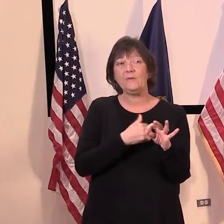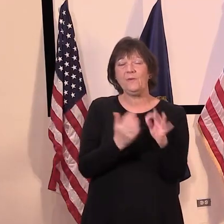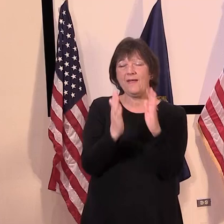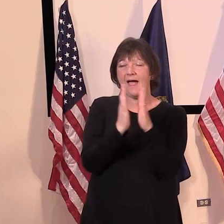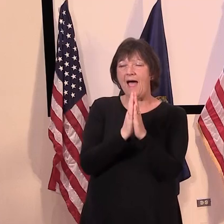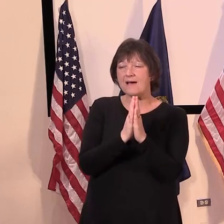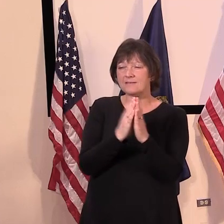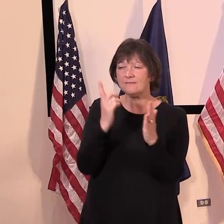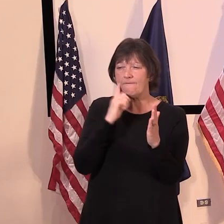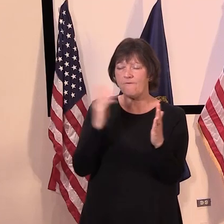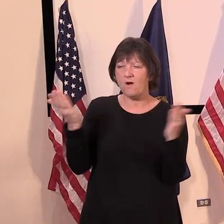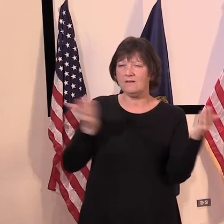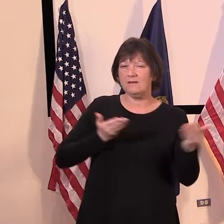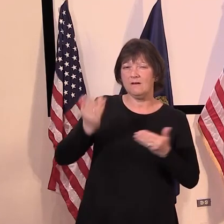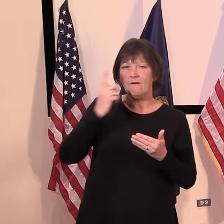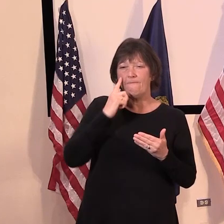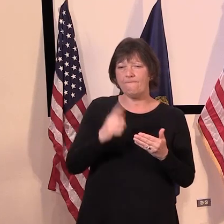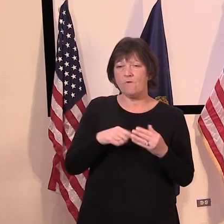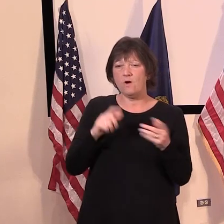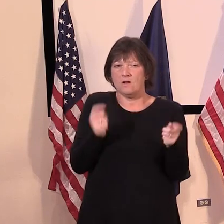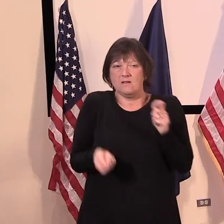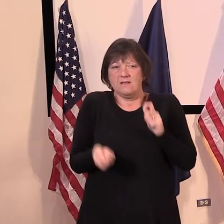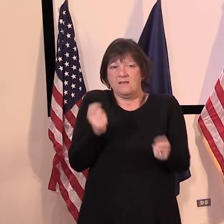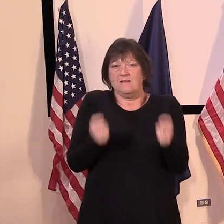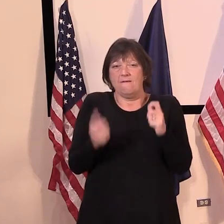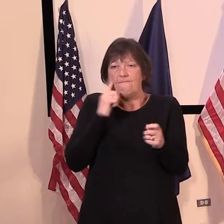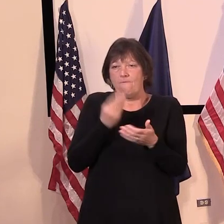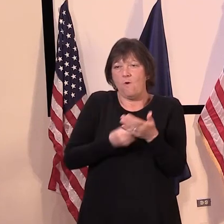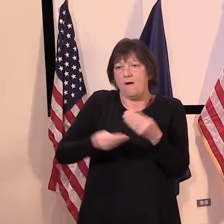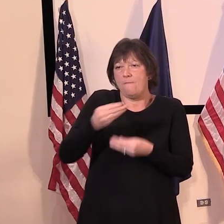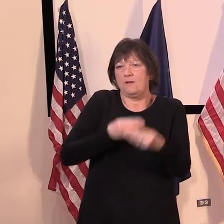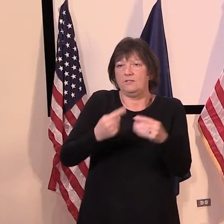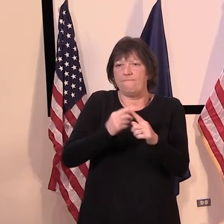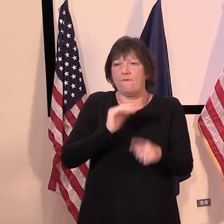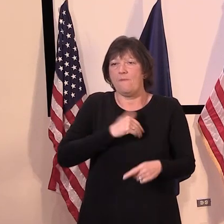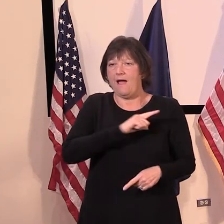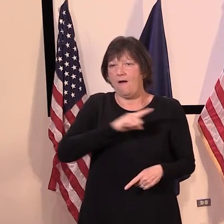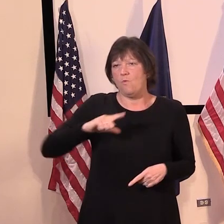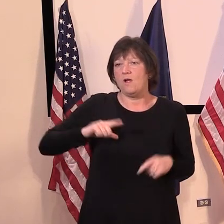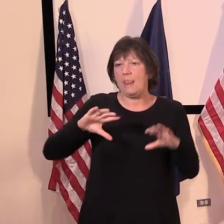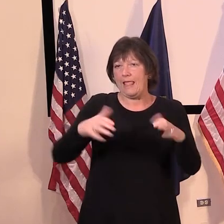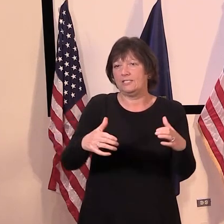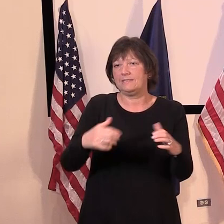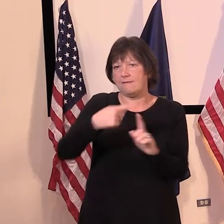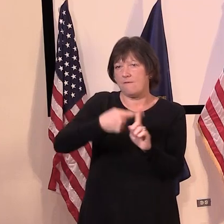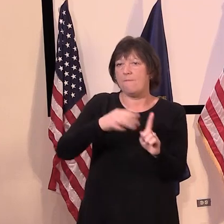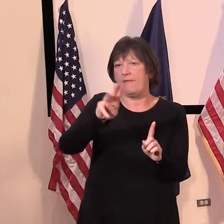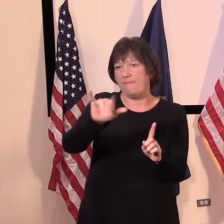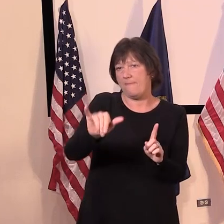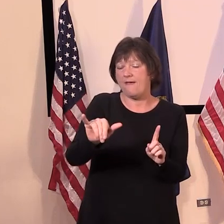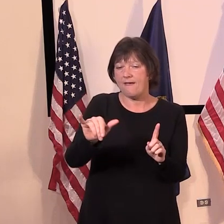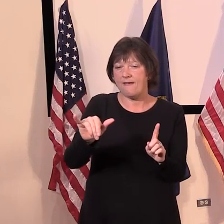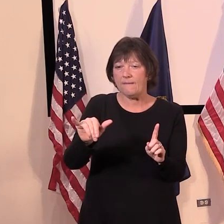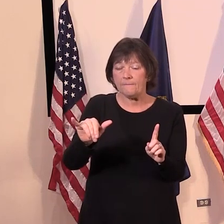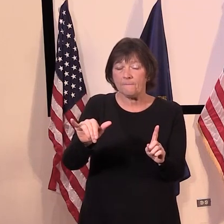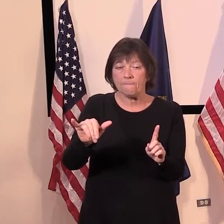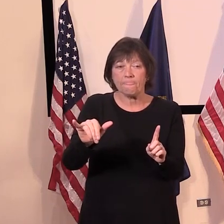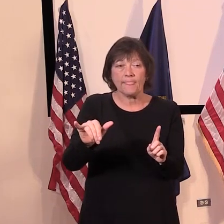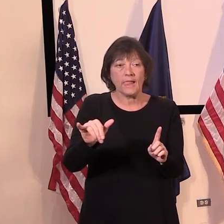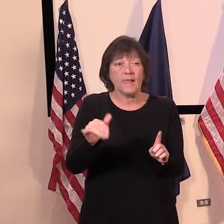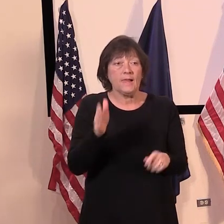for a supplemental budget adjustment to be taken up by the legislature in May. And we are, um,